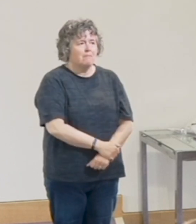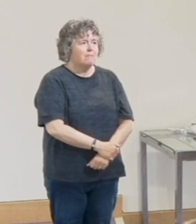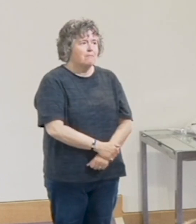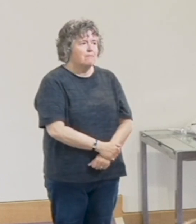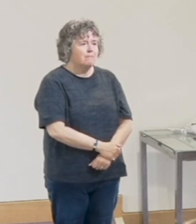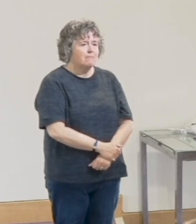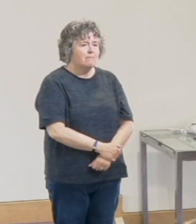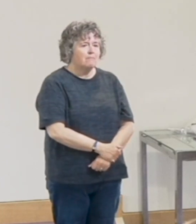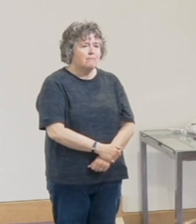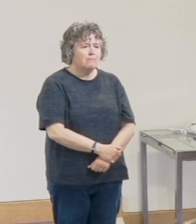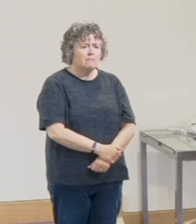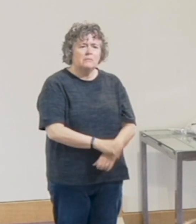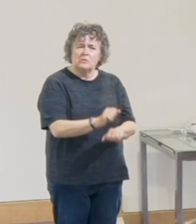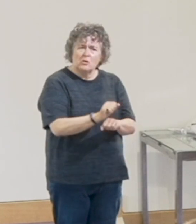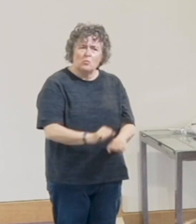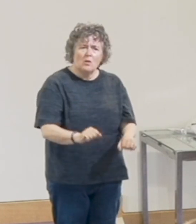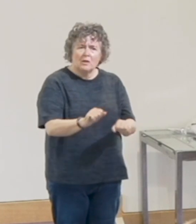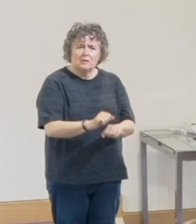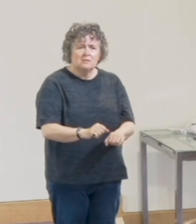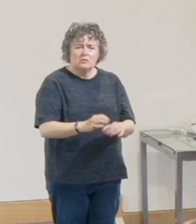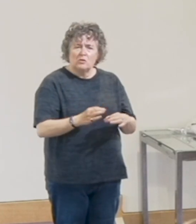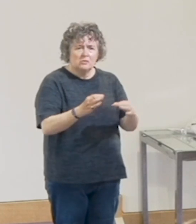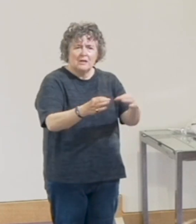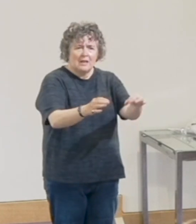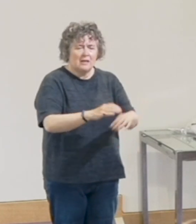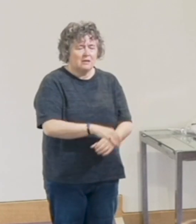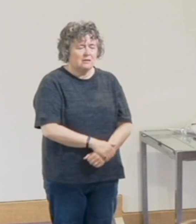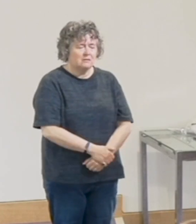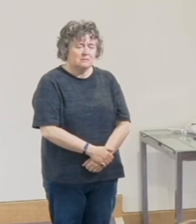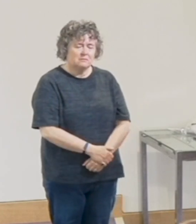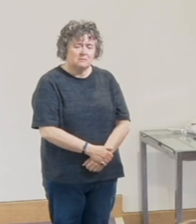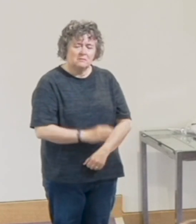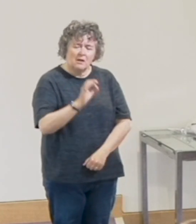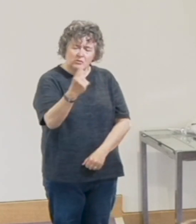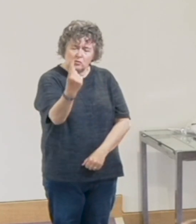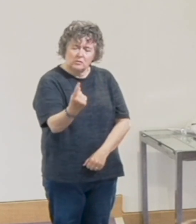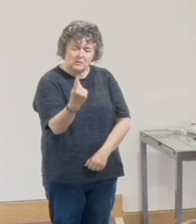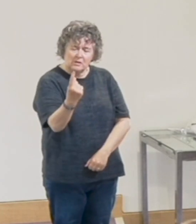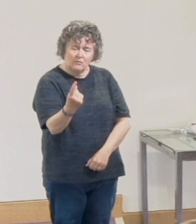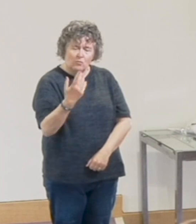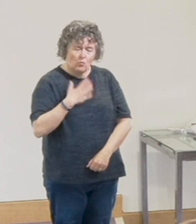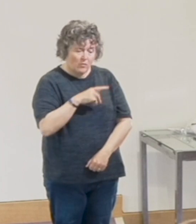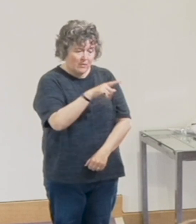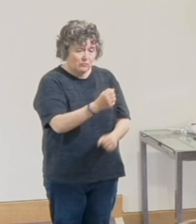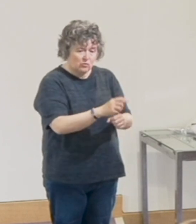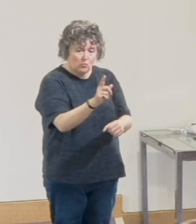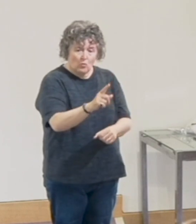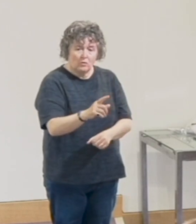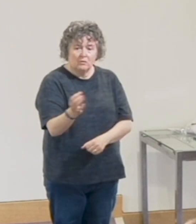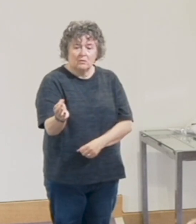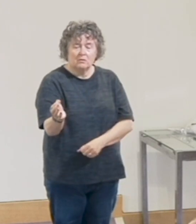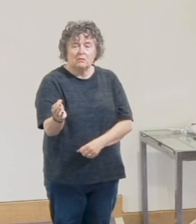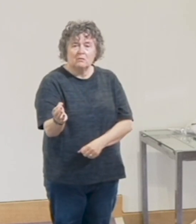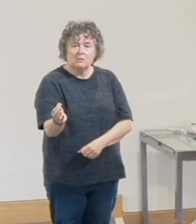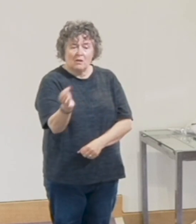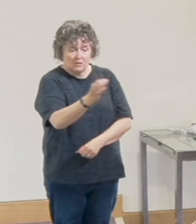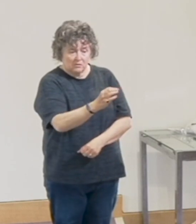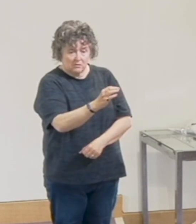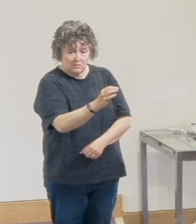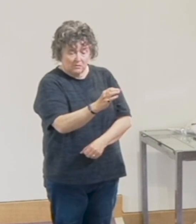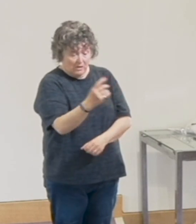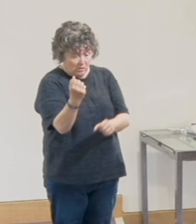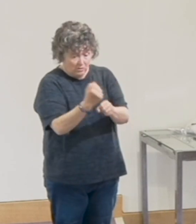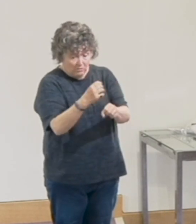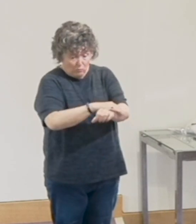But don't leave it there, because it says then. Go out and do it to others. And let's